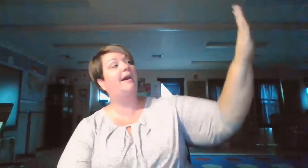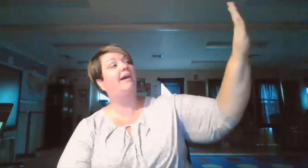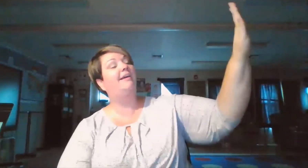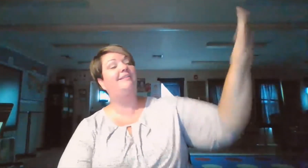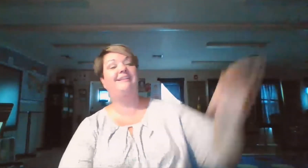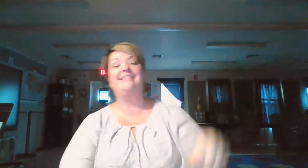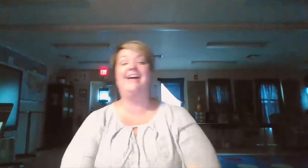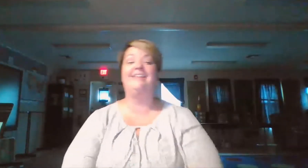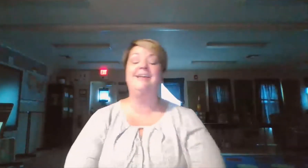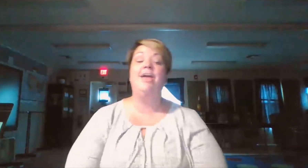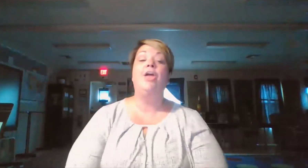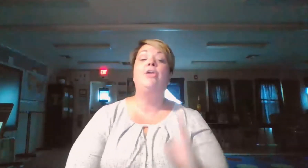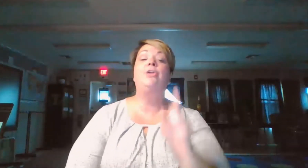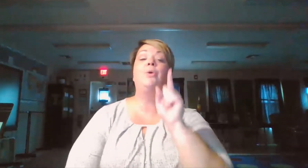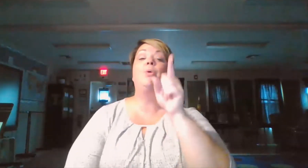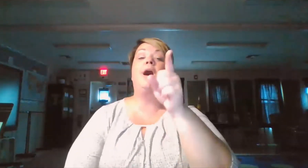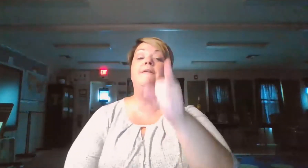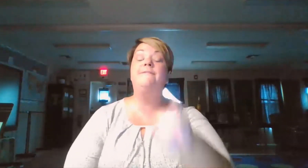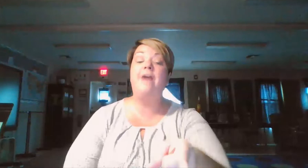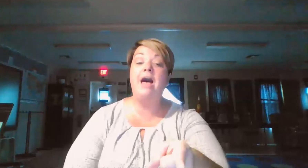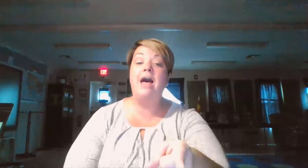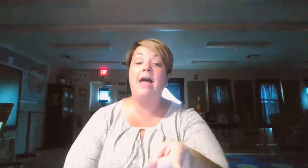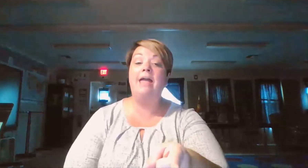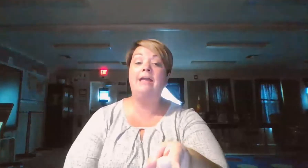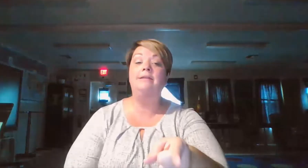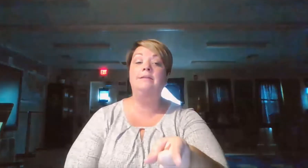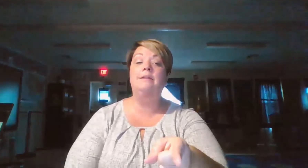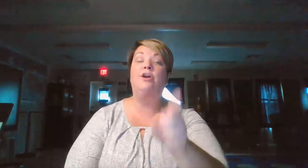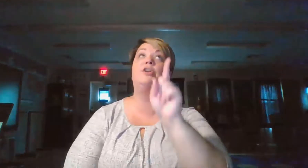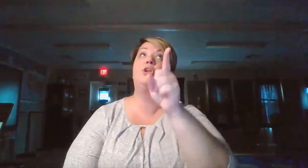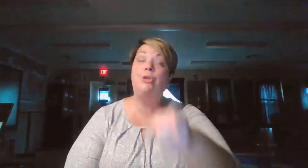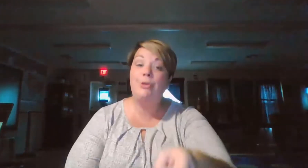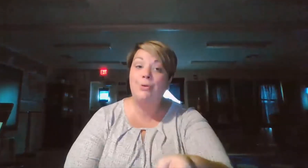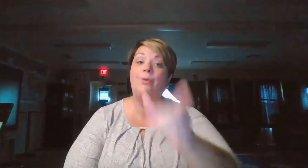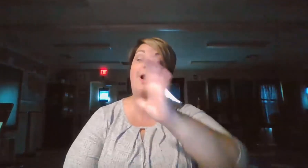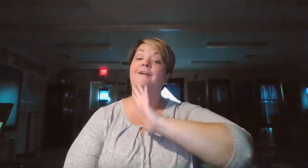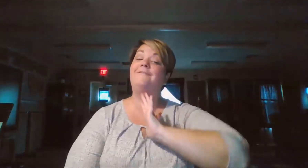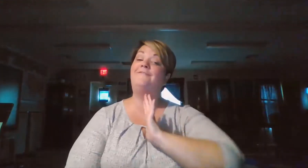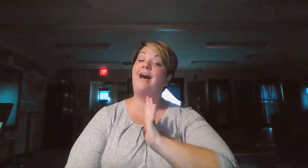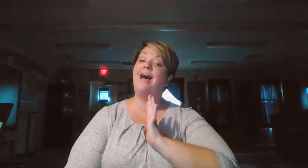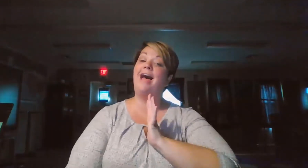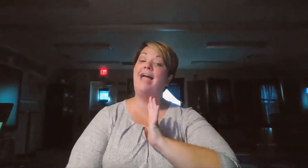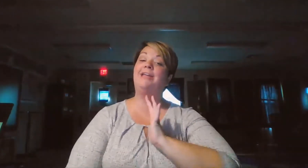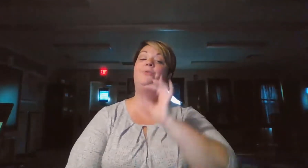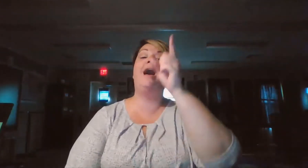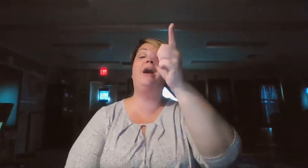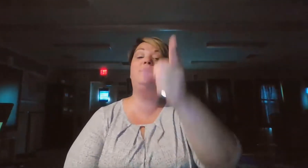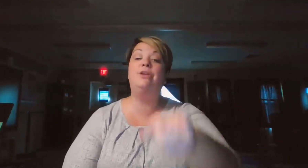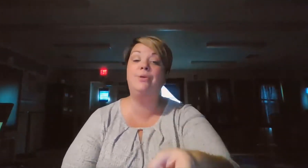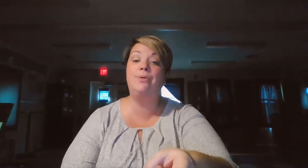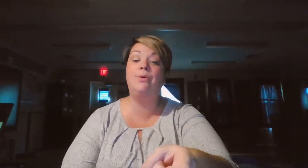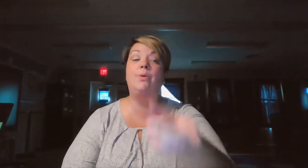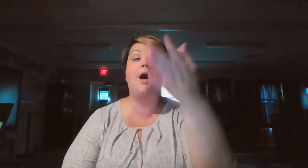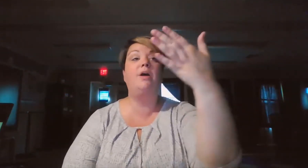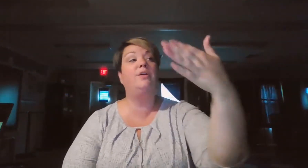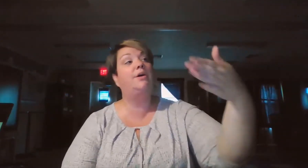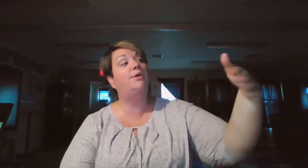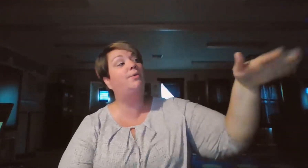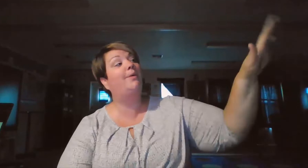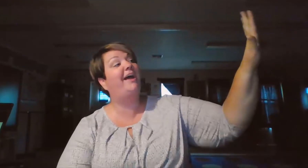like that. You are fine or you are fine while you are away.